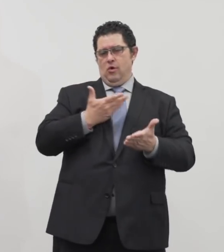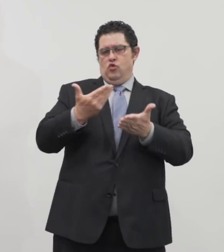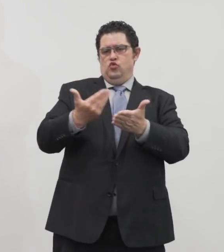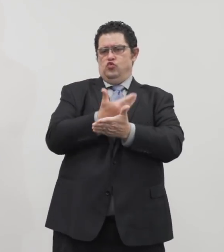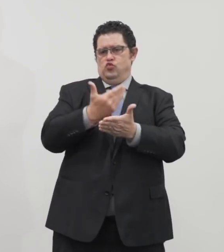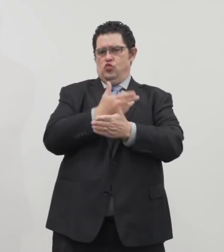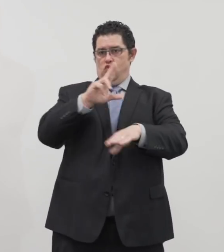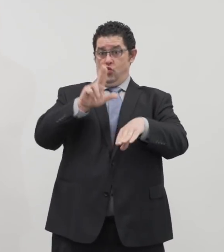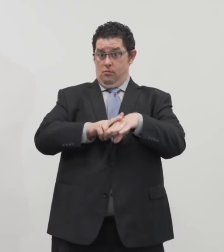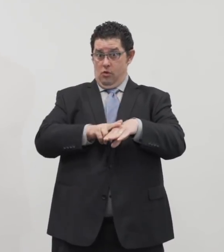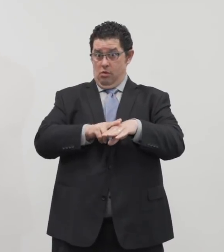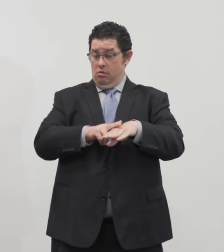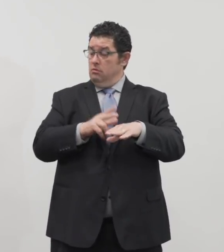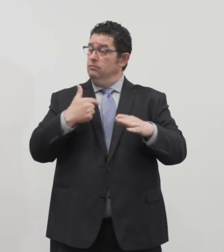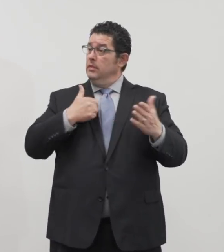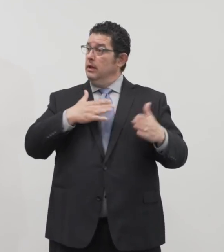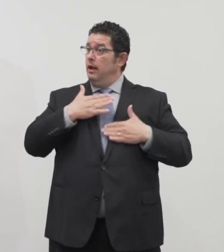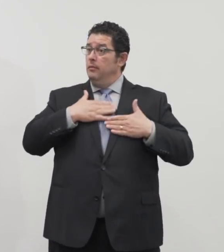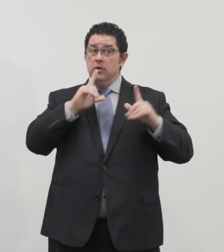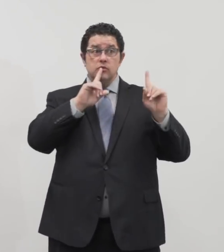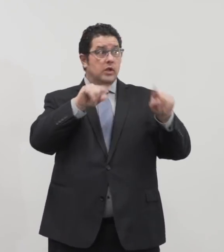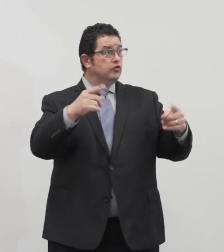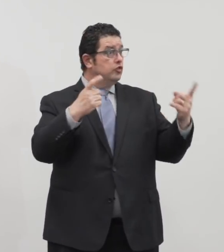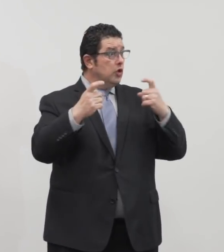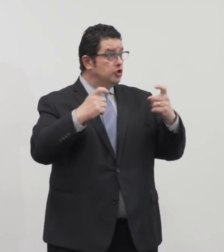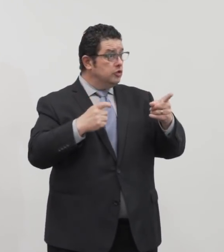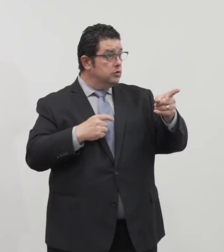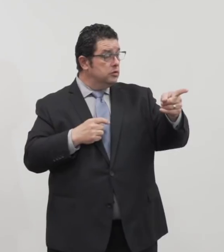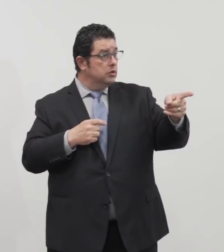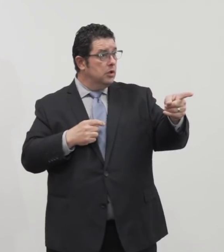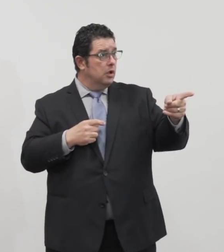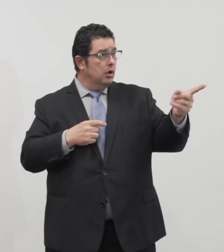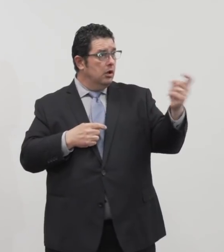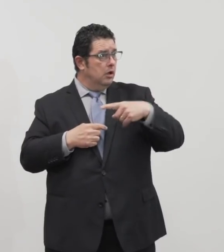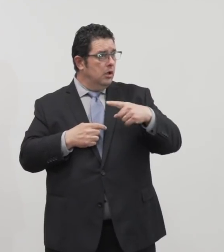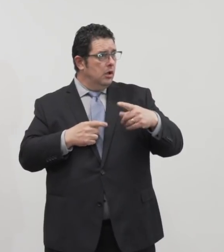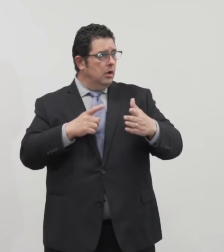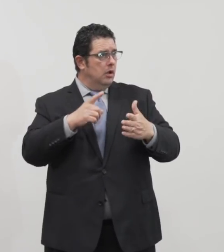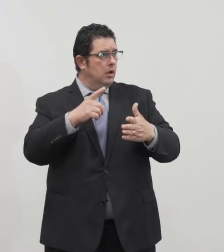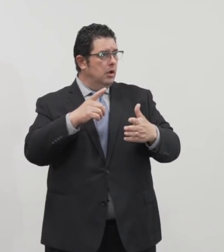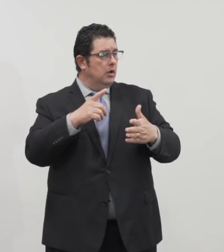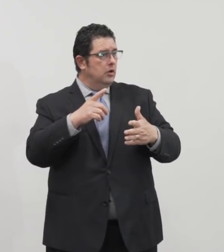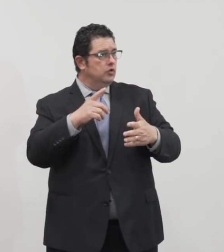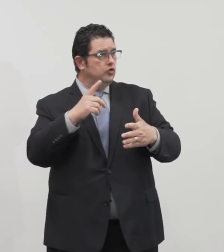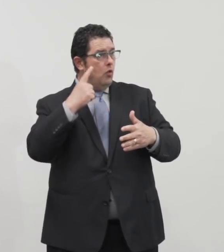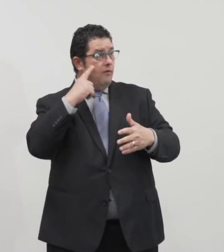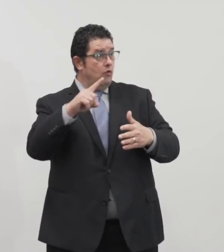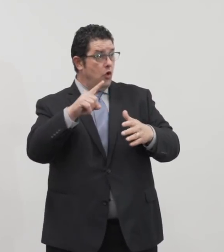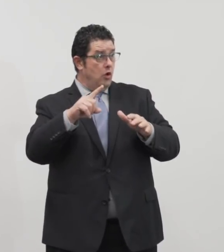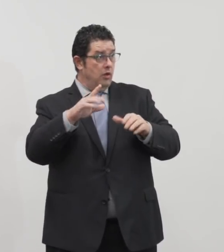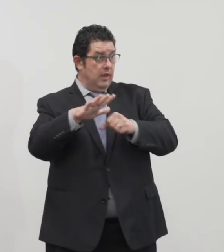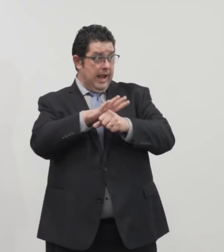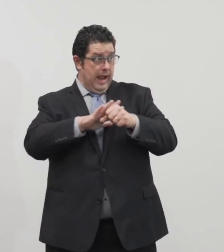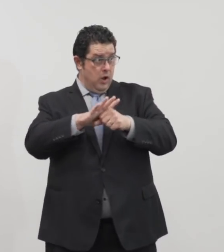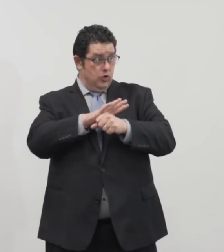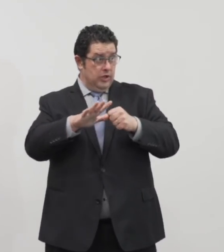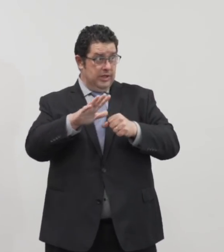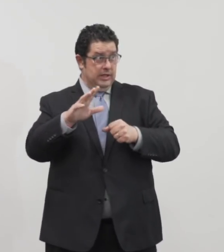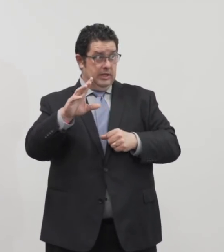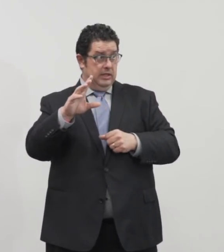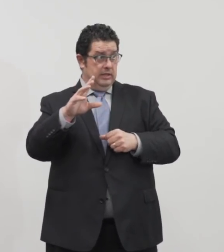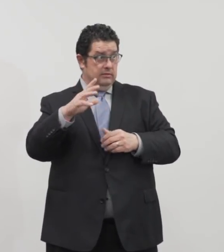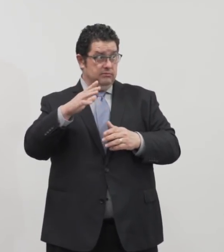And I'd be glad to answer any questions. What does this mean? Are there in the state in the county for daycare centers right